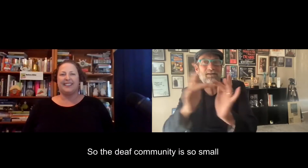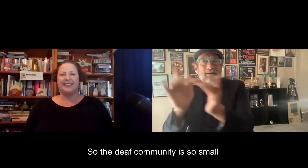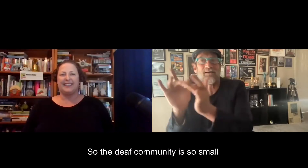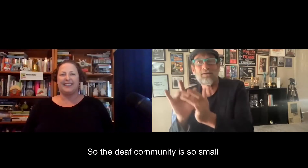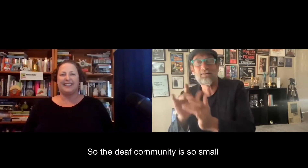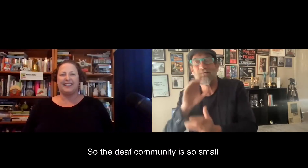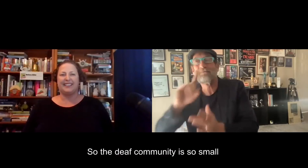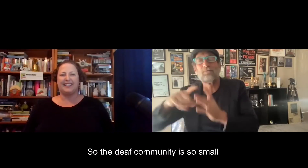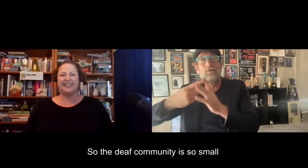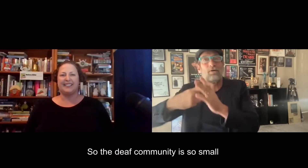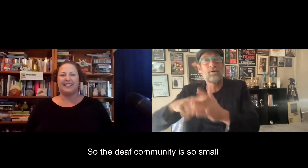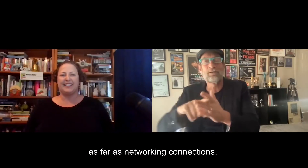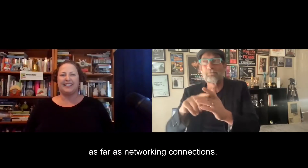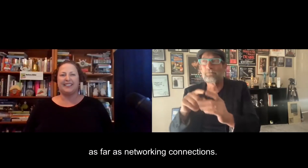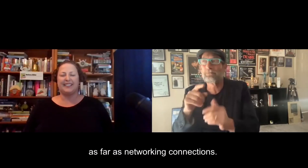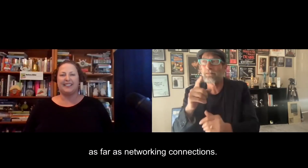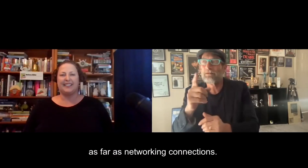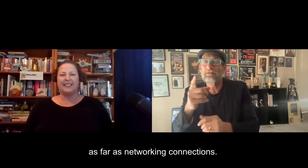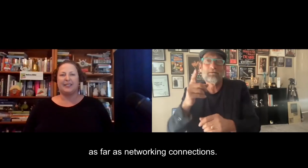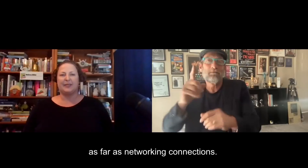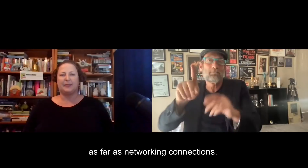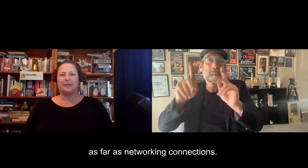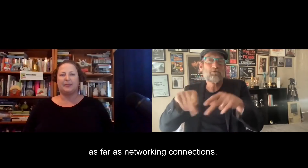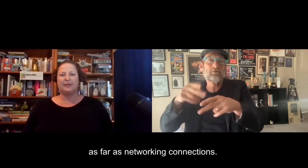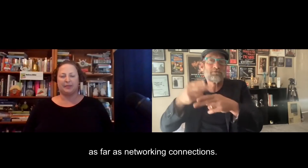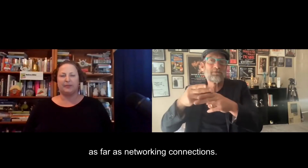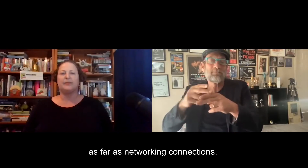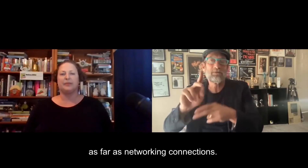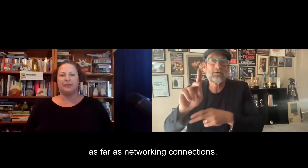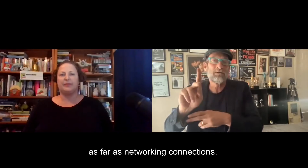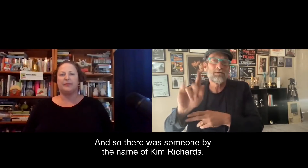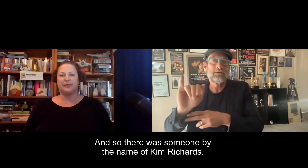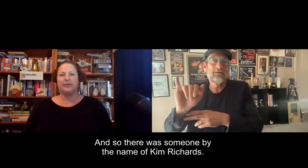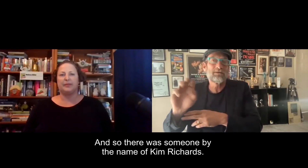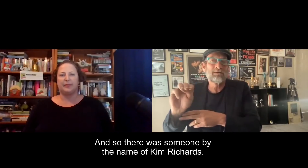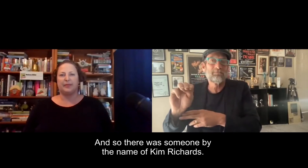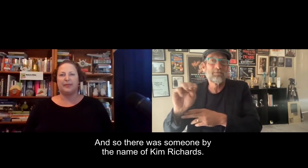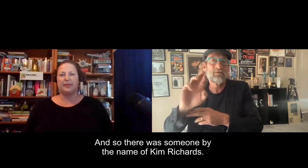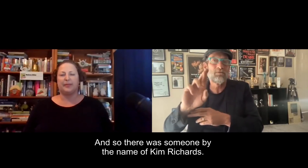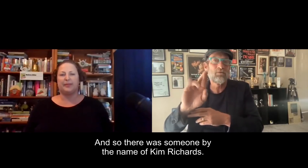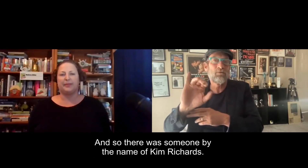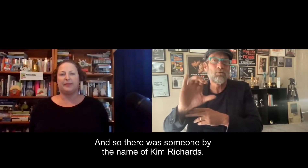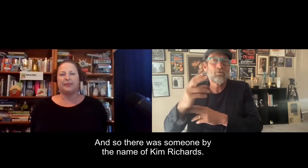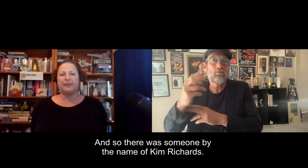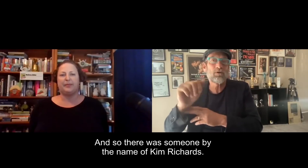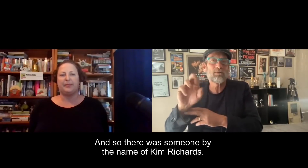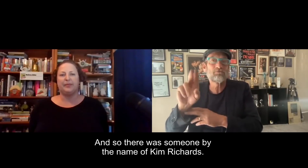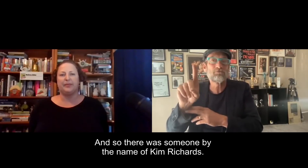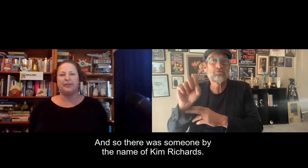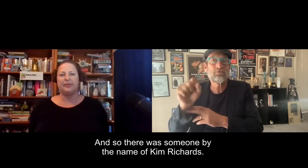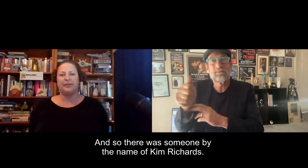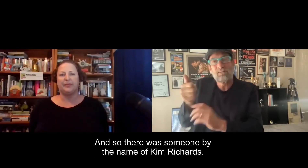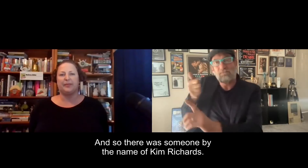community is so small as far as networking connections. And so there was someone by the name of Kim Richards.